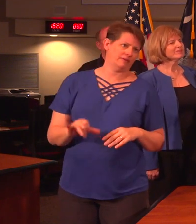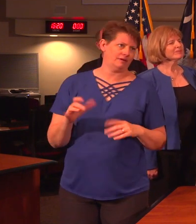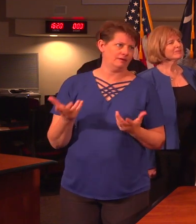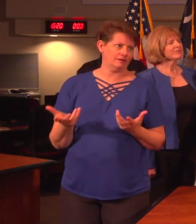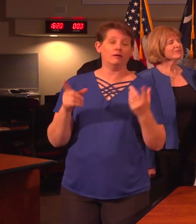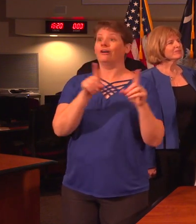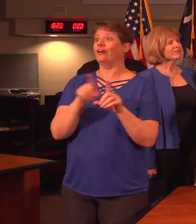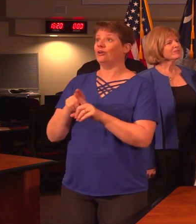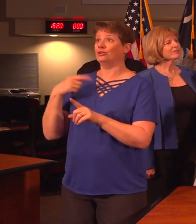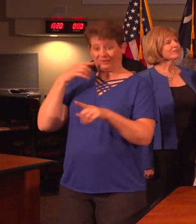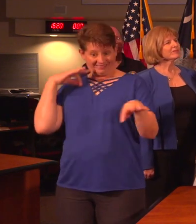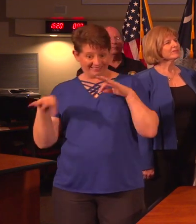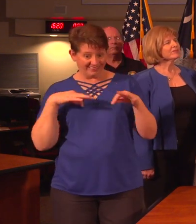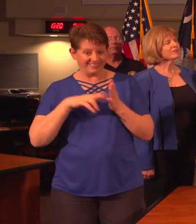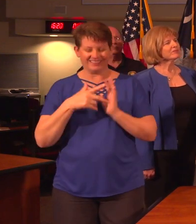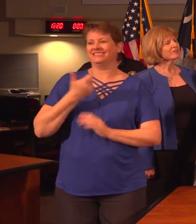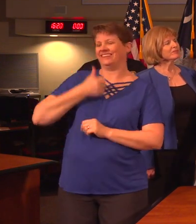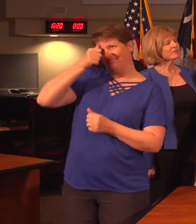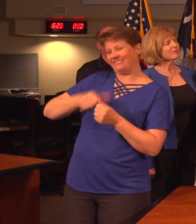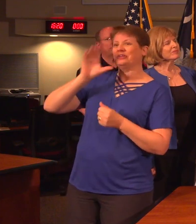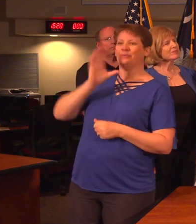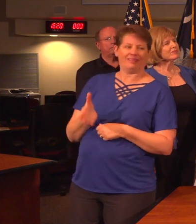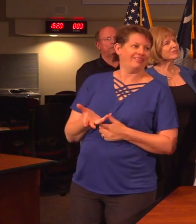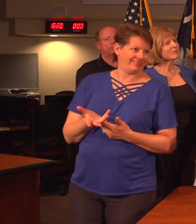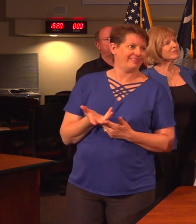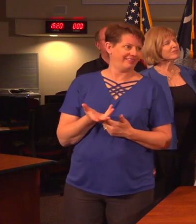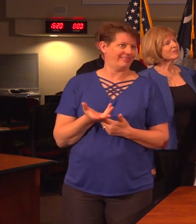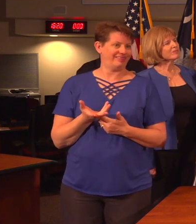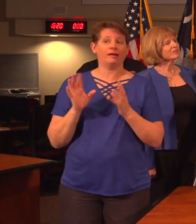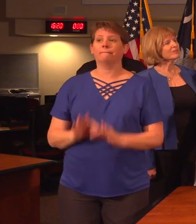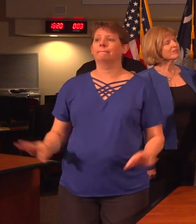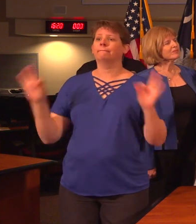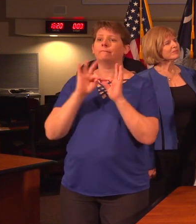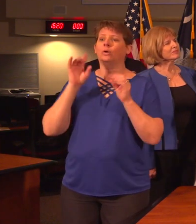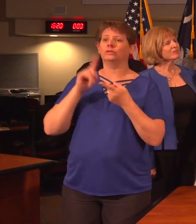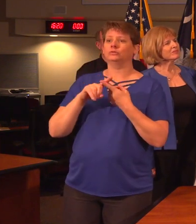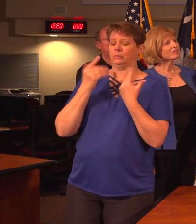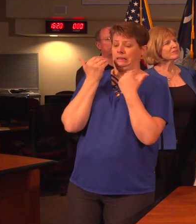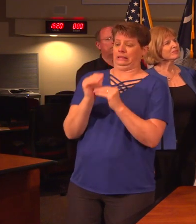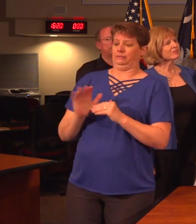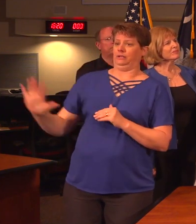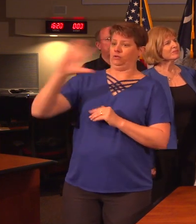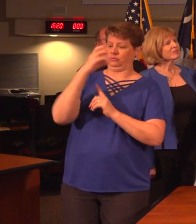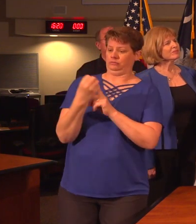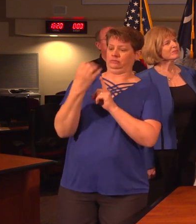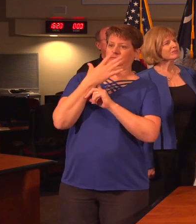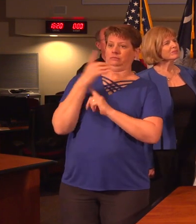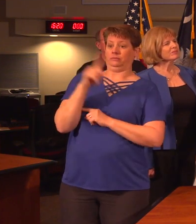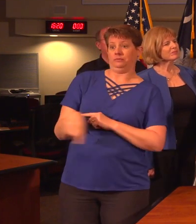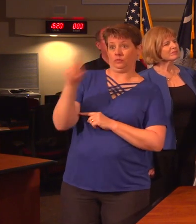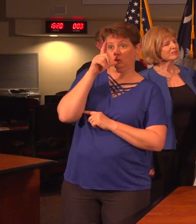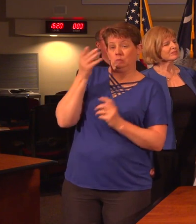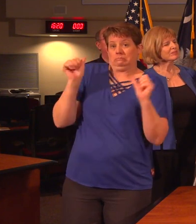remember ourselves. And we must also explain the importance of limiting exposure to those considered